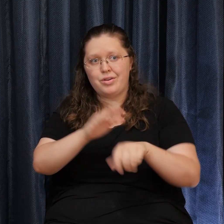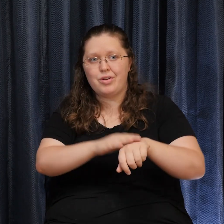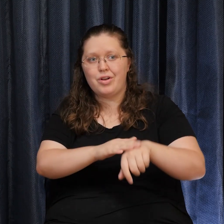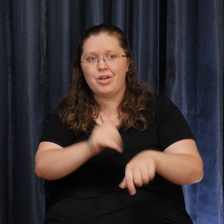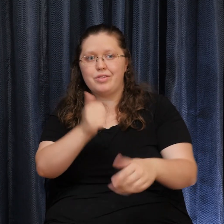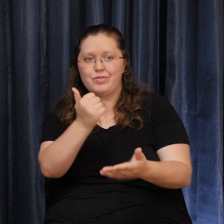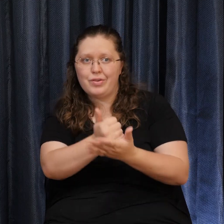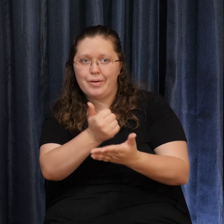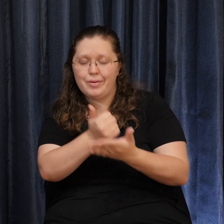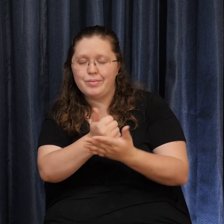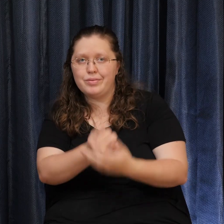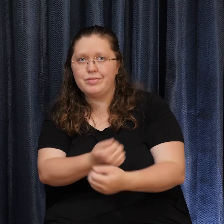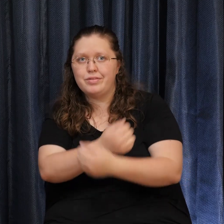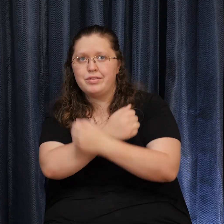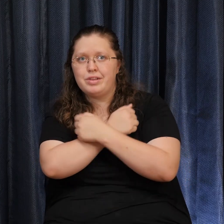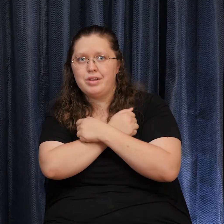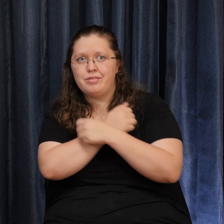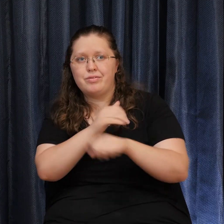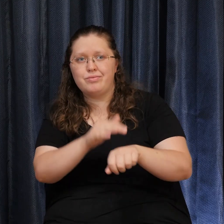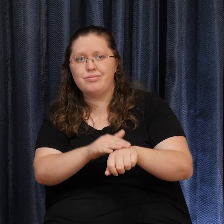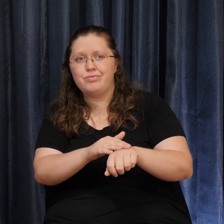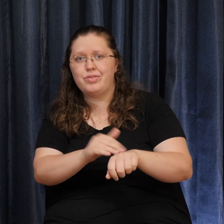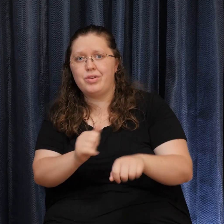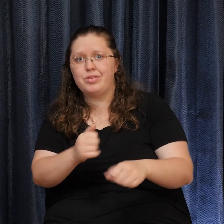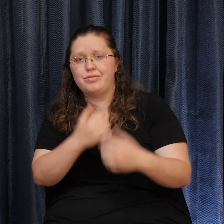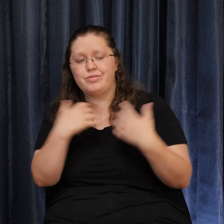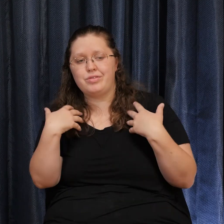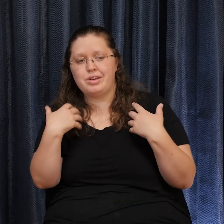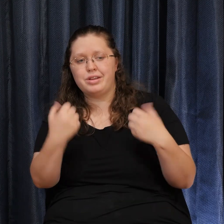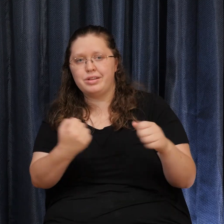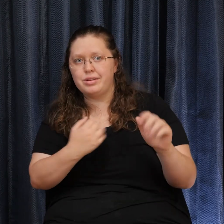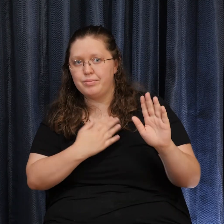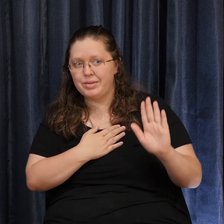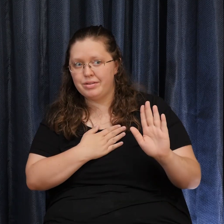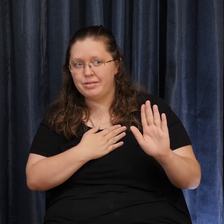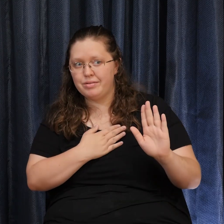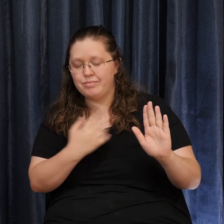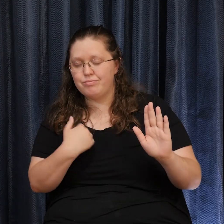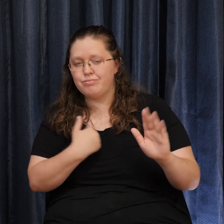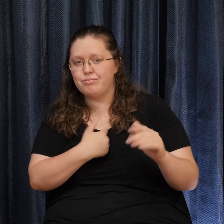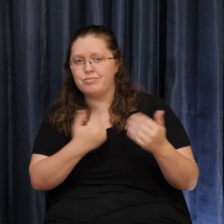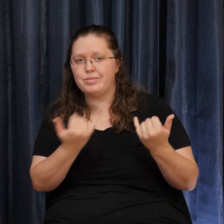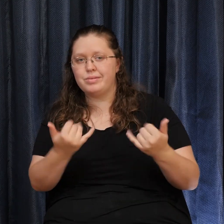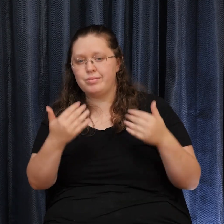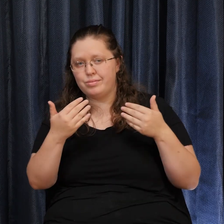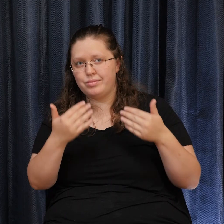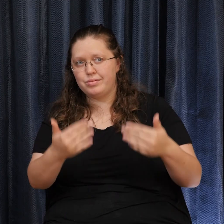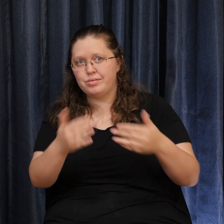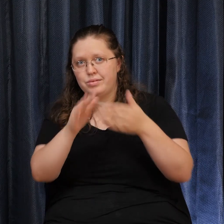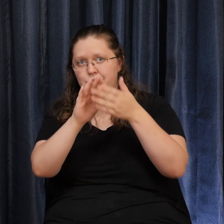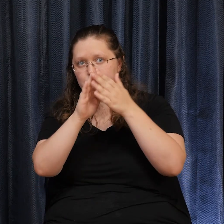For healing And compassion As we move Into the Silence With only the Music to Guide us